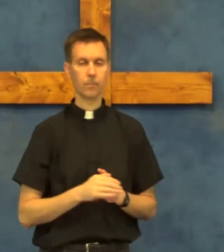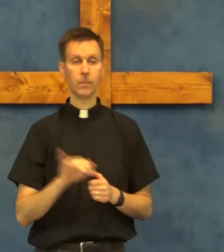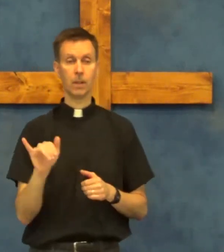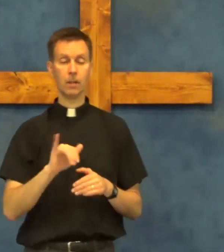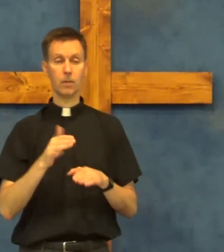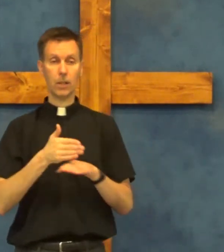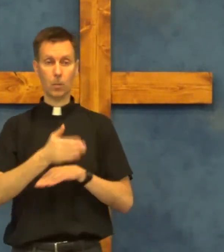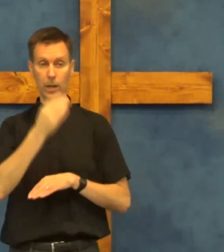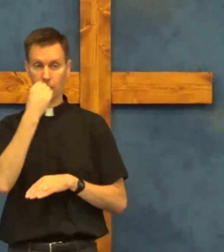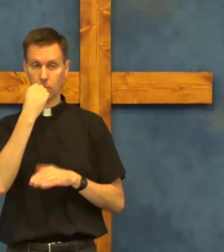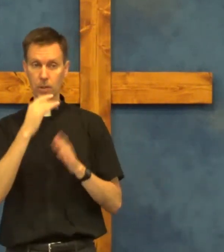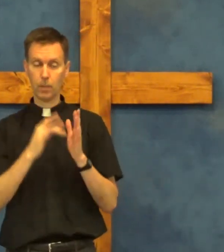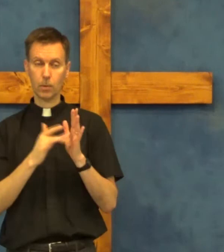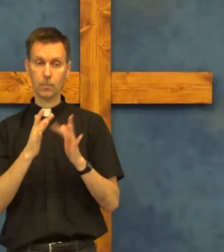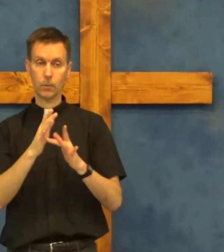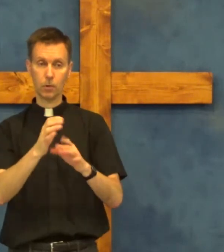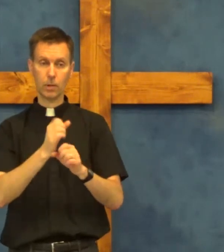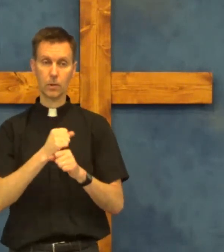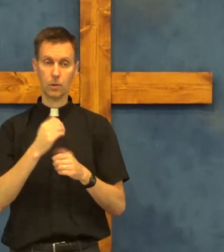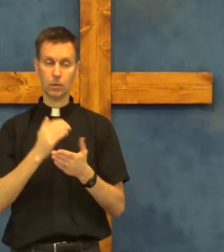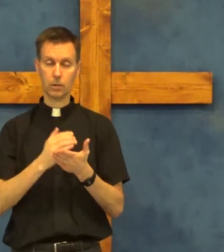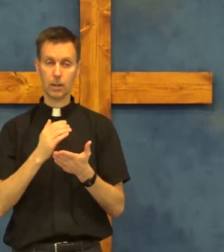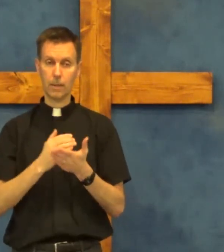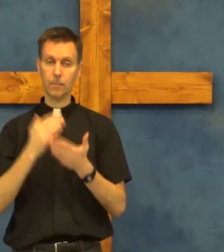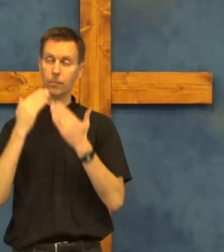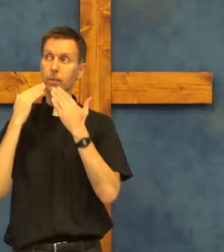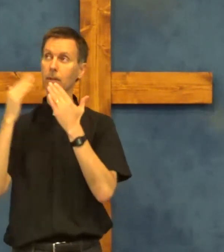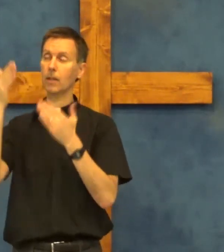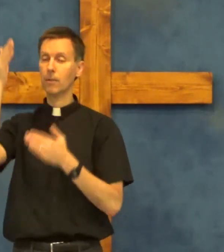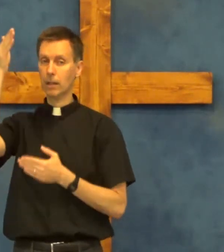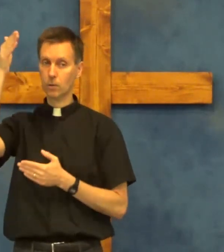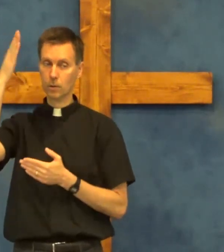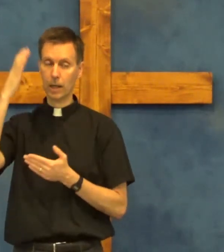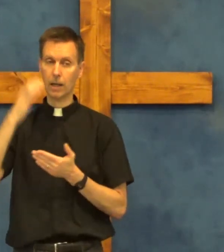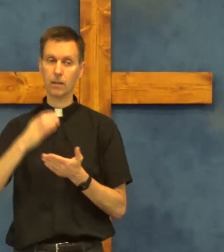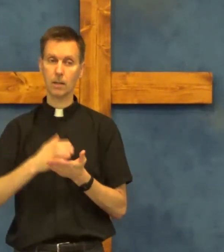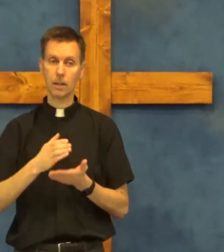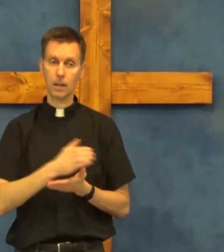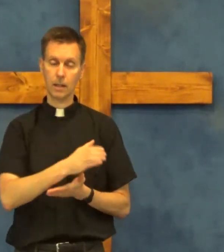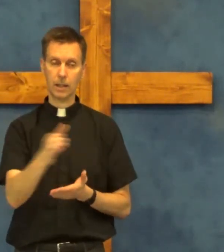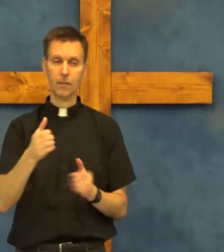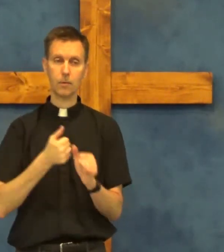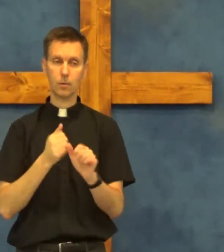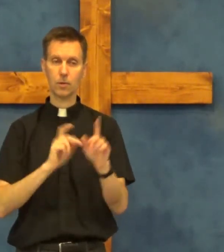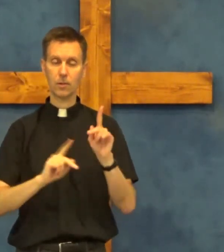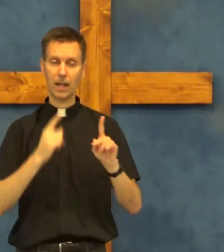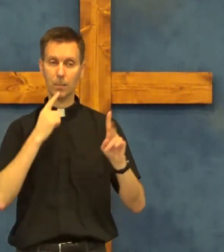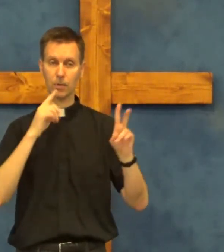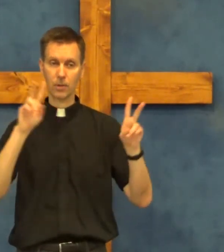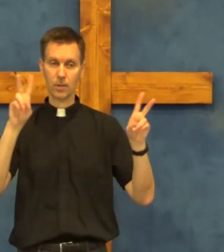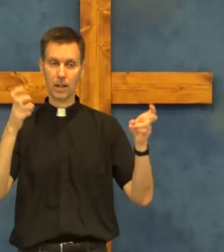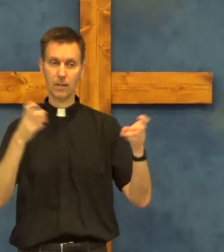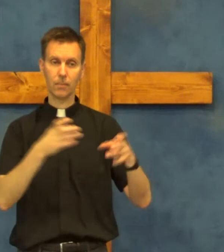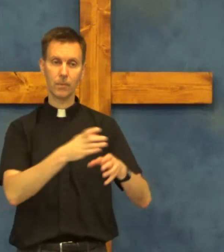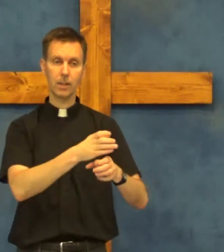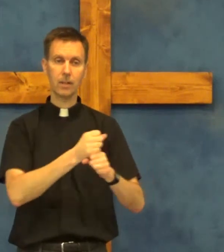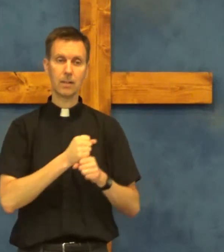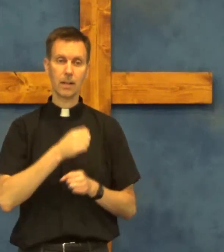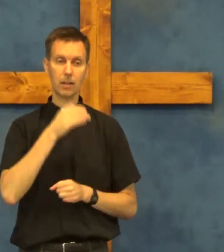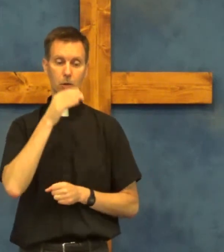the same way after supper Jesus took the cup gave thanks to God and gave it to the disciples and said take it